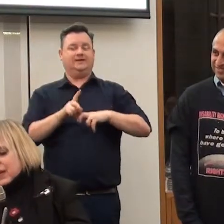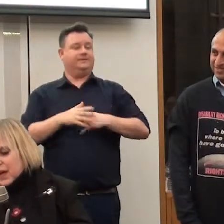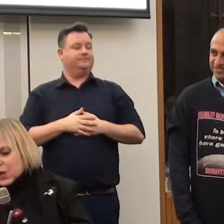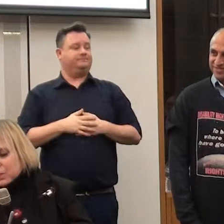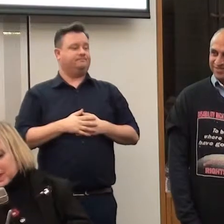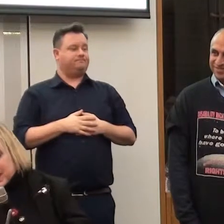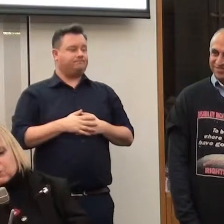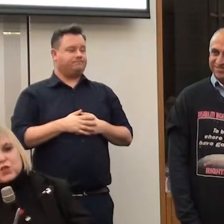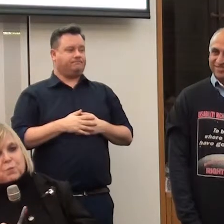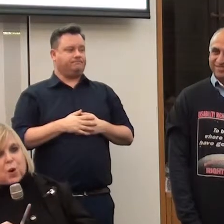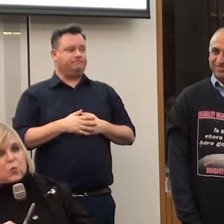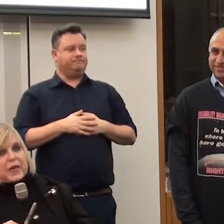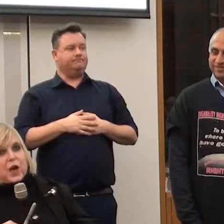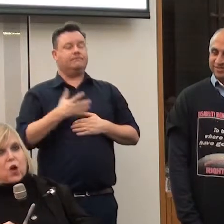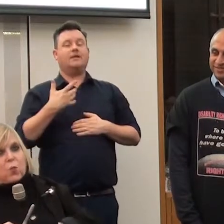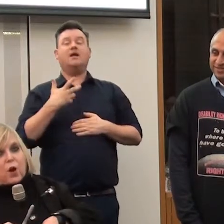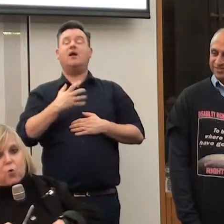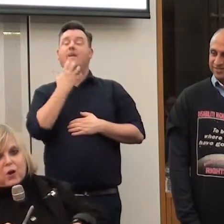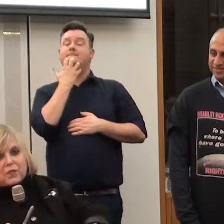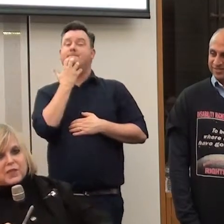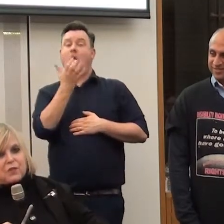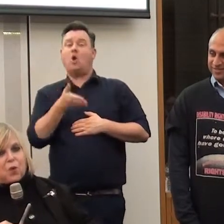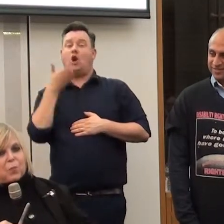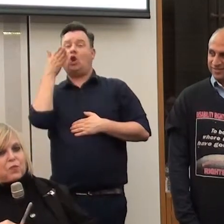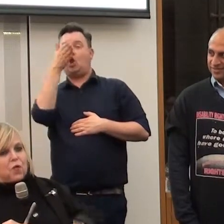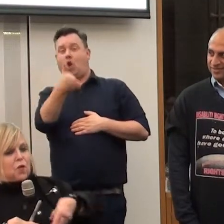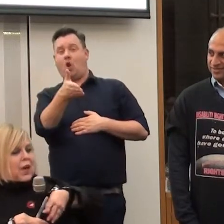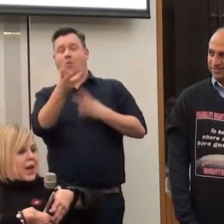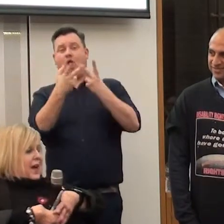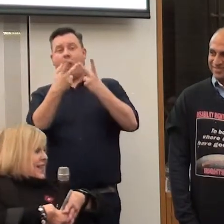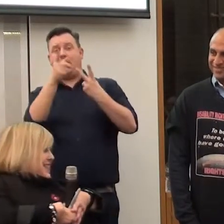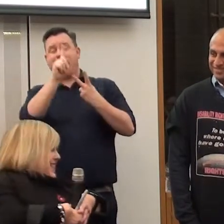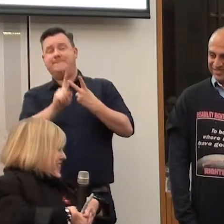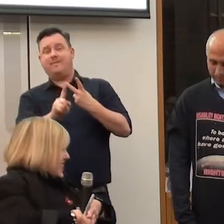everything. It was to boldly go where all others have gone before.